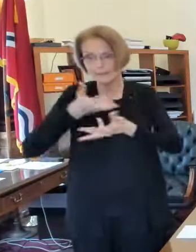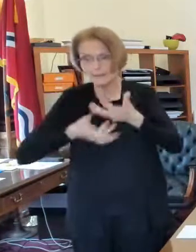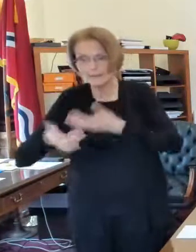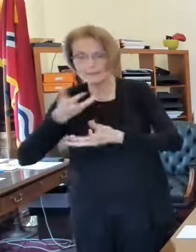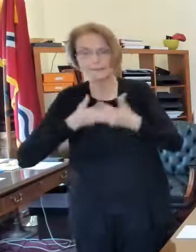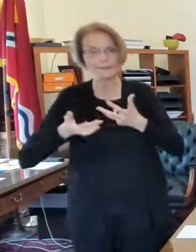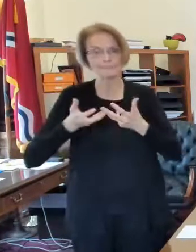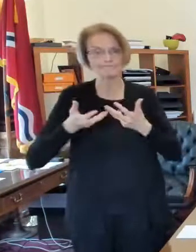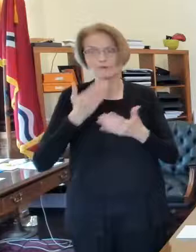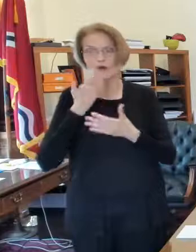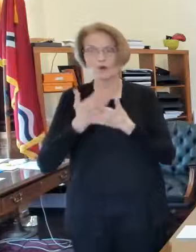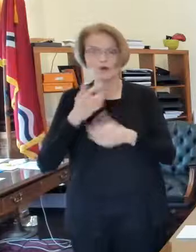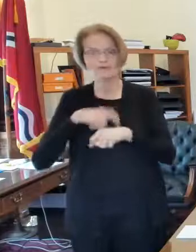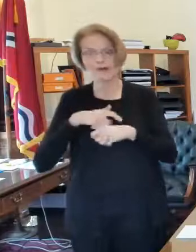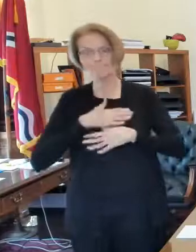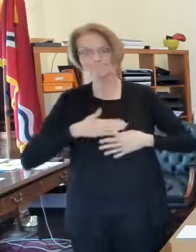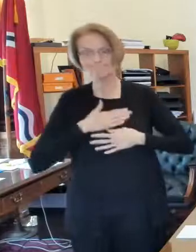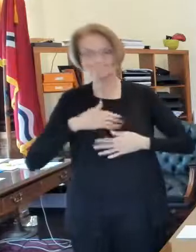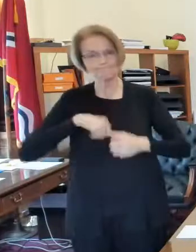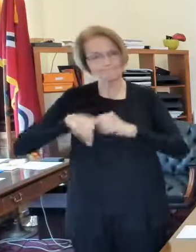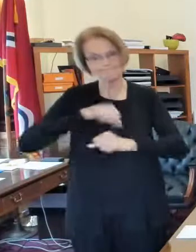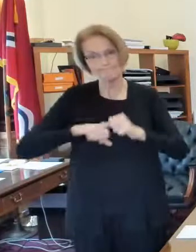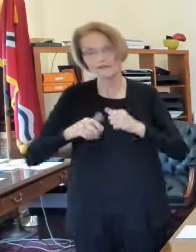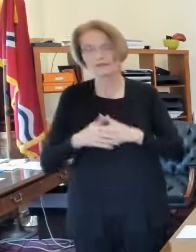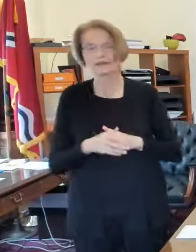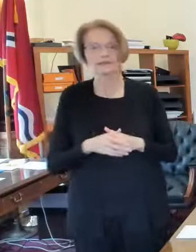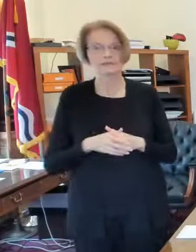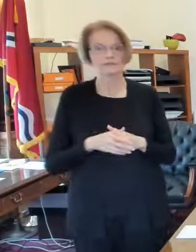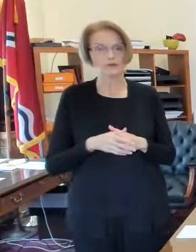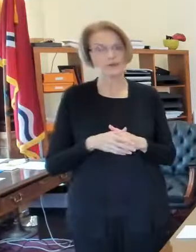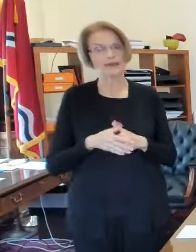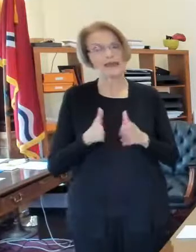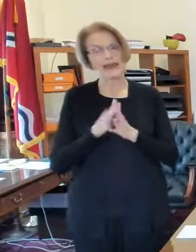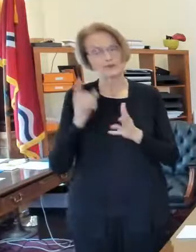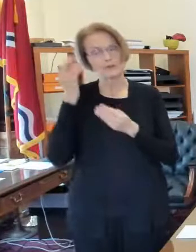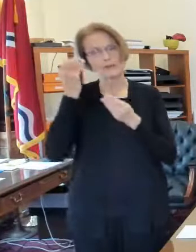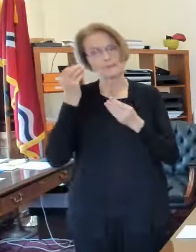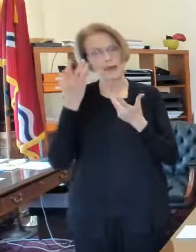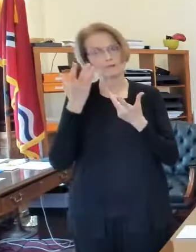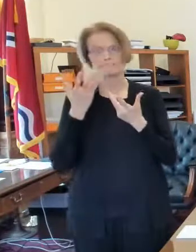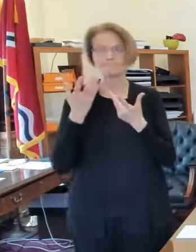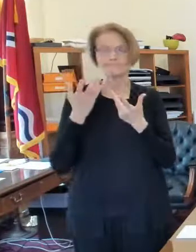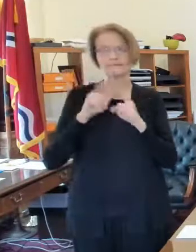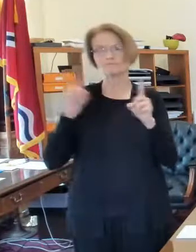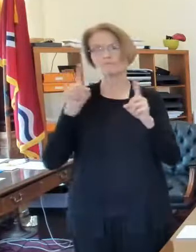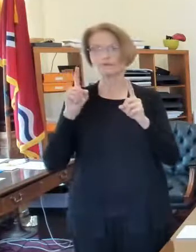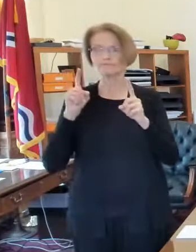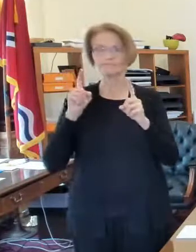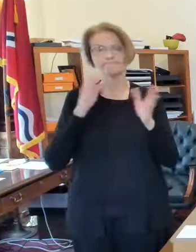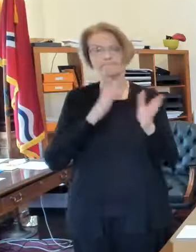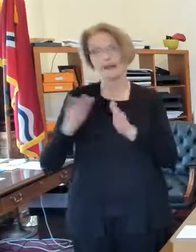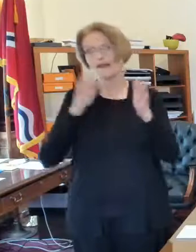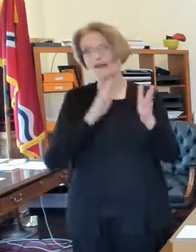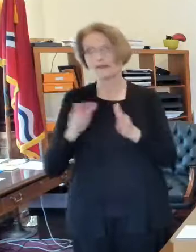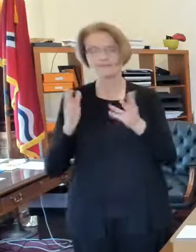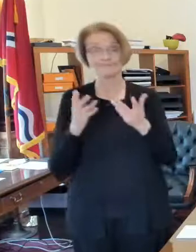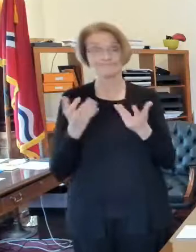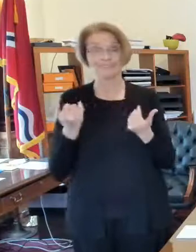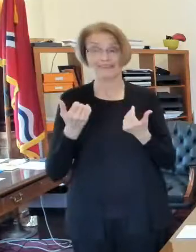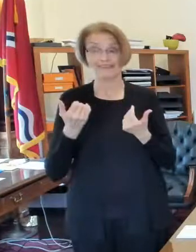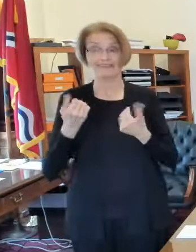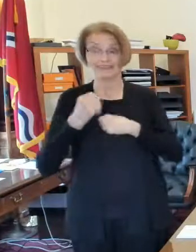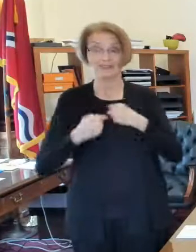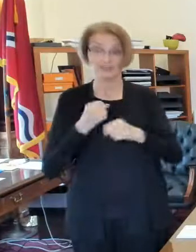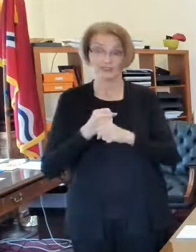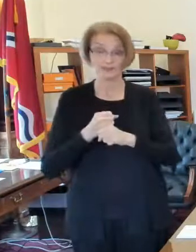spend quality time with their family we ask that you think about doing those things during this holiday season which needs to look a little different because of covid 19